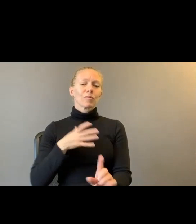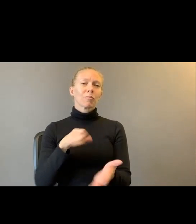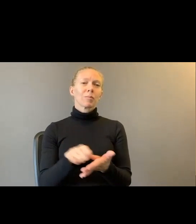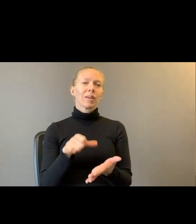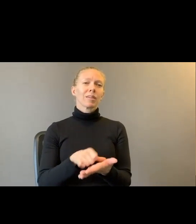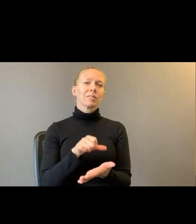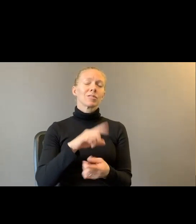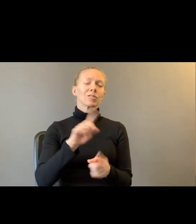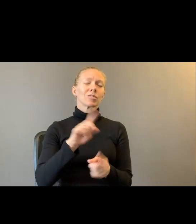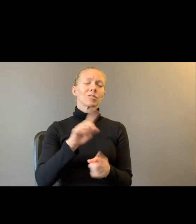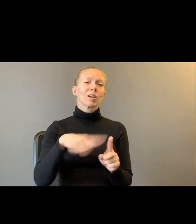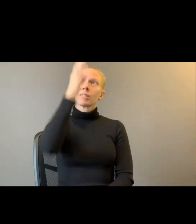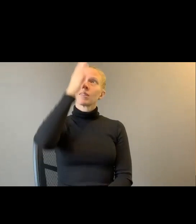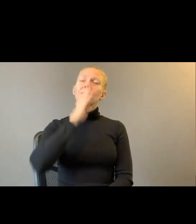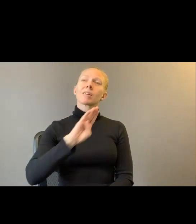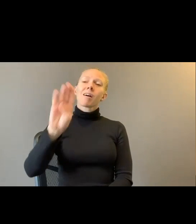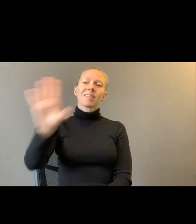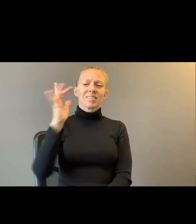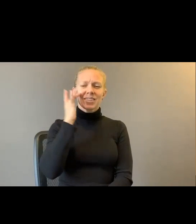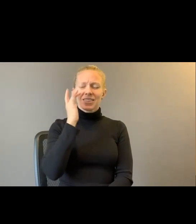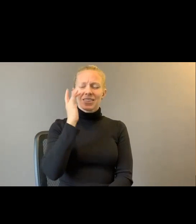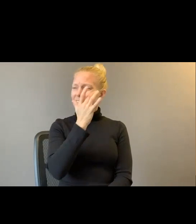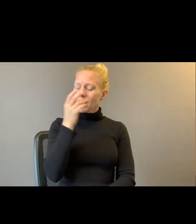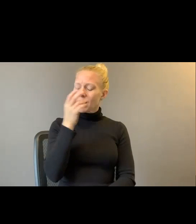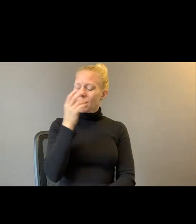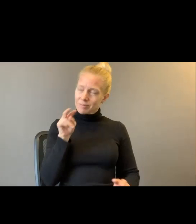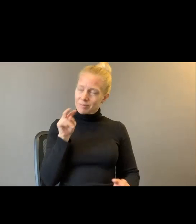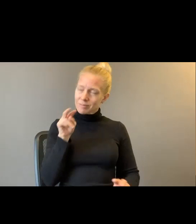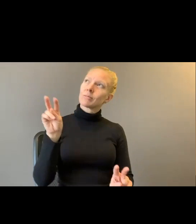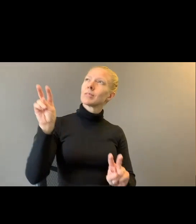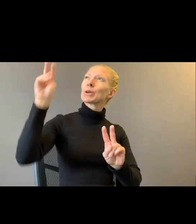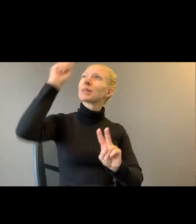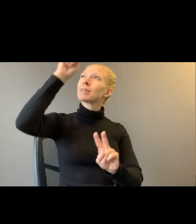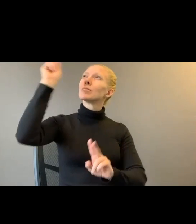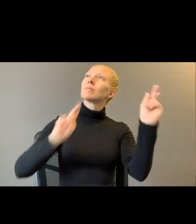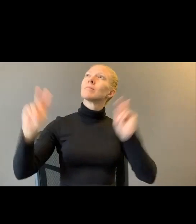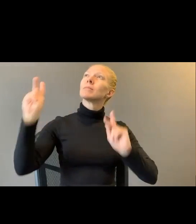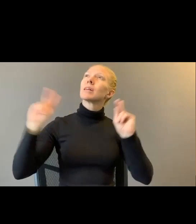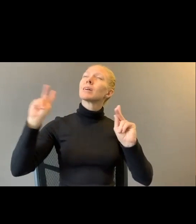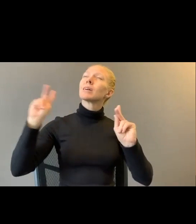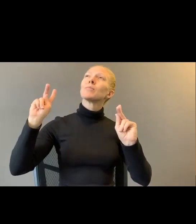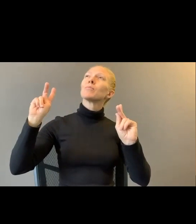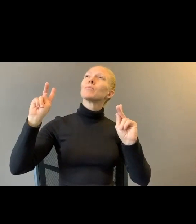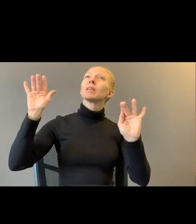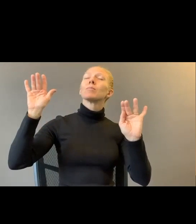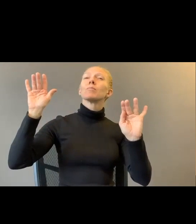eyes looking up at black folks flying between moonlight and museum. When